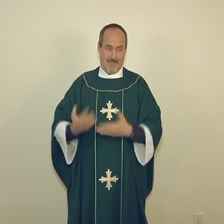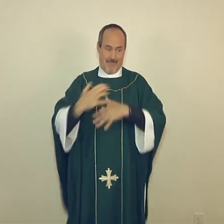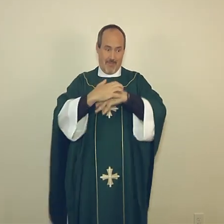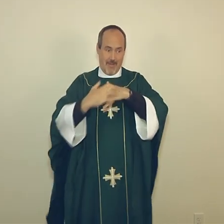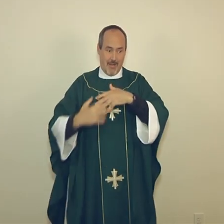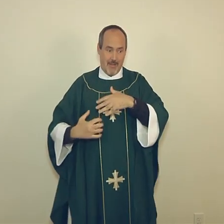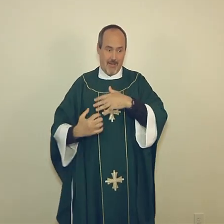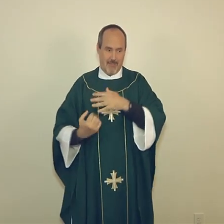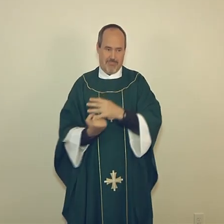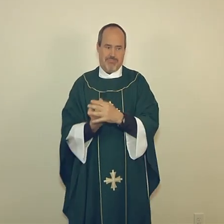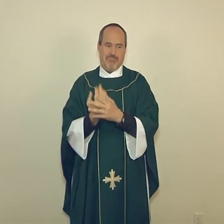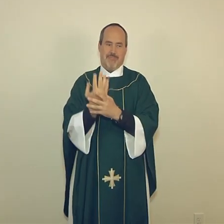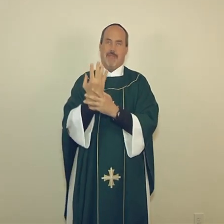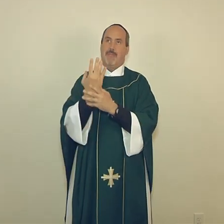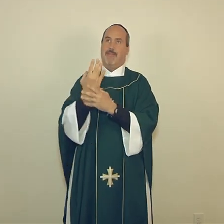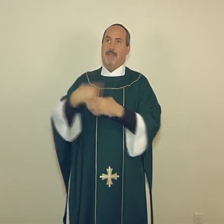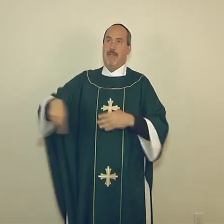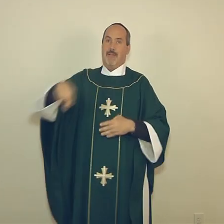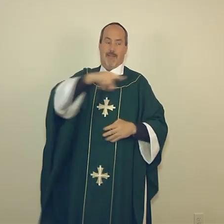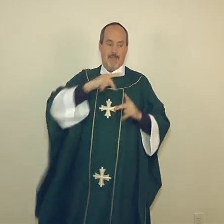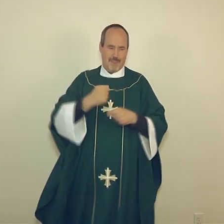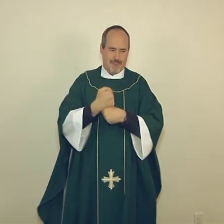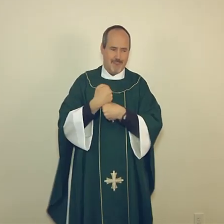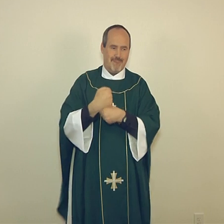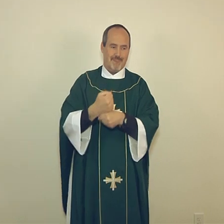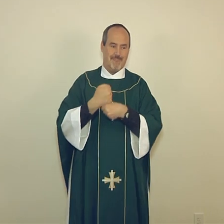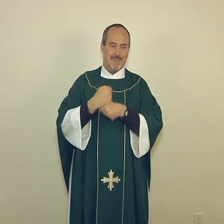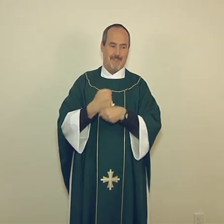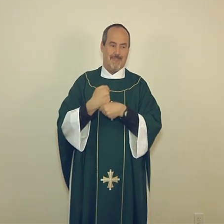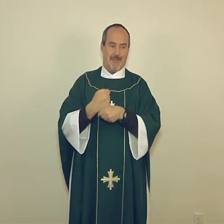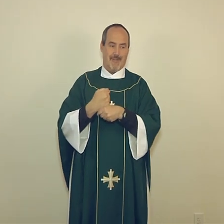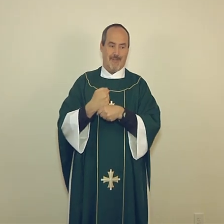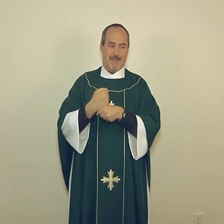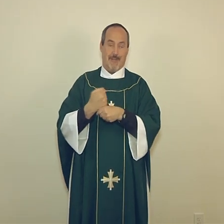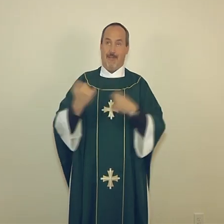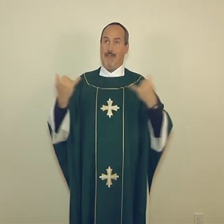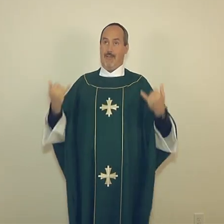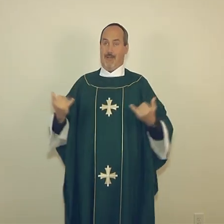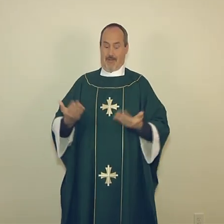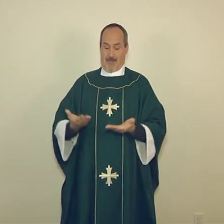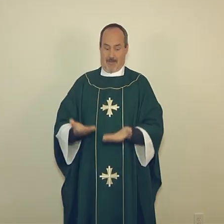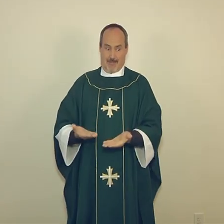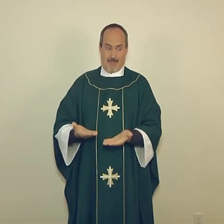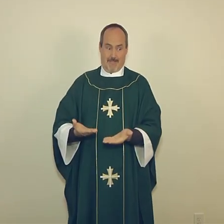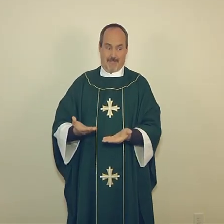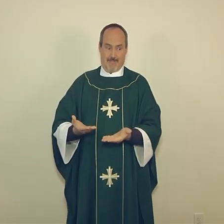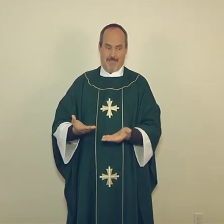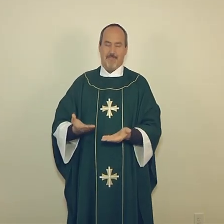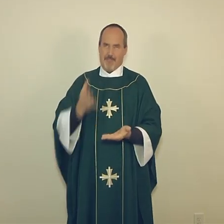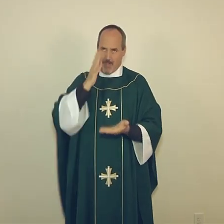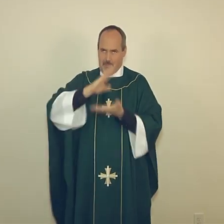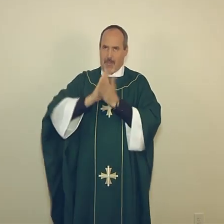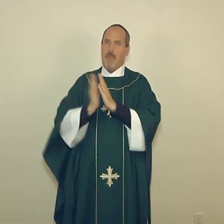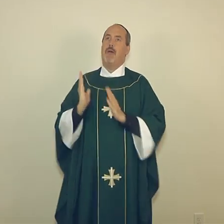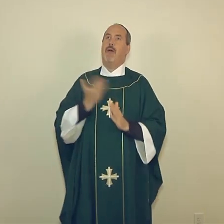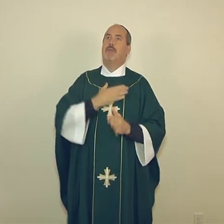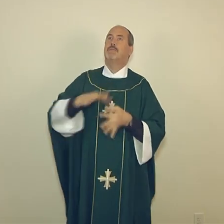Fruit of the vine and work of human hands, it will become our spiritual